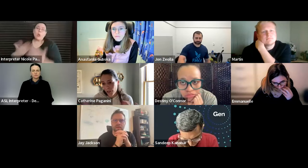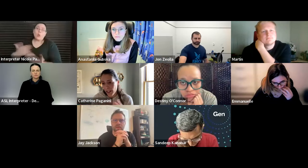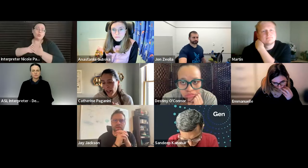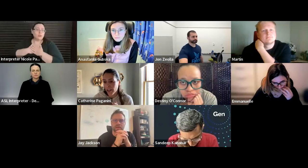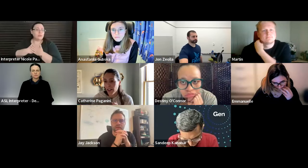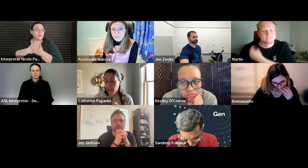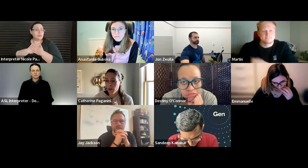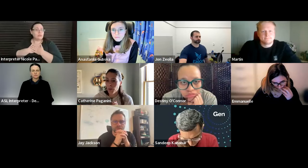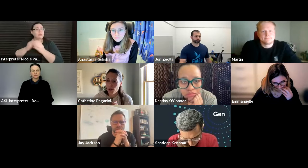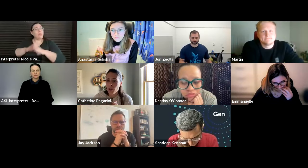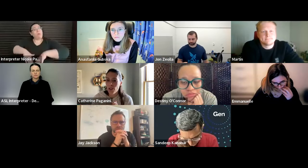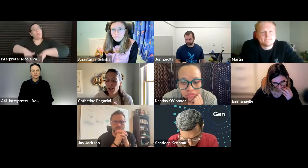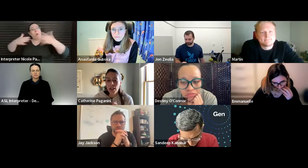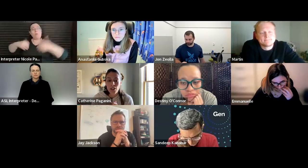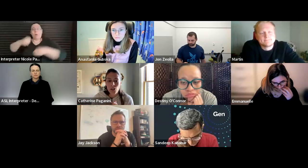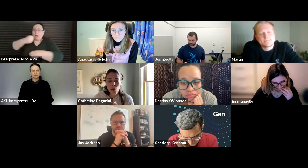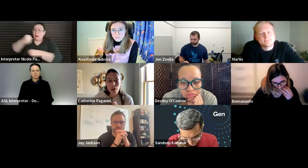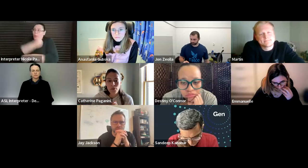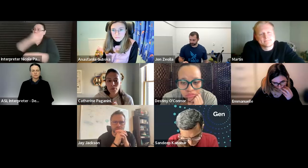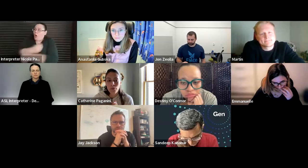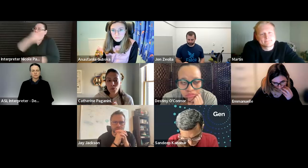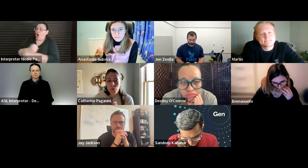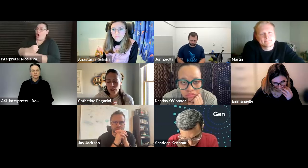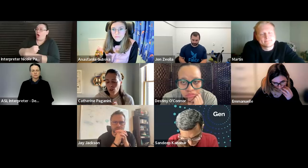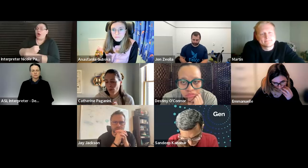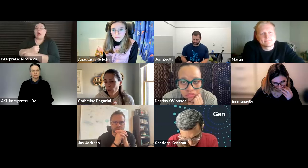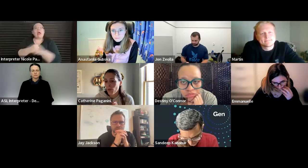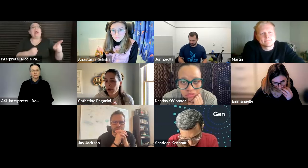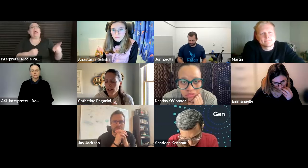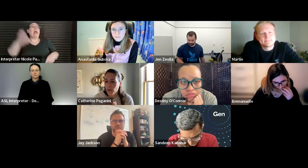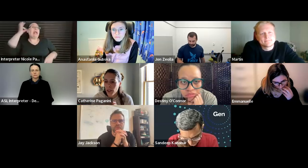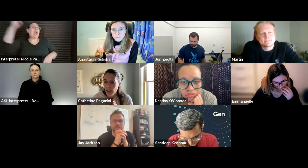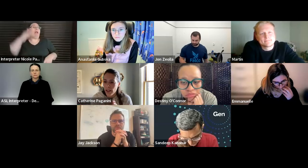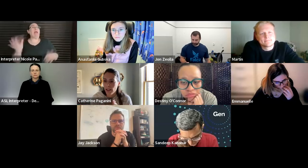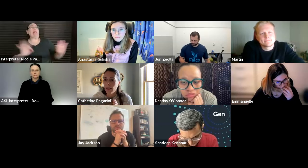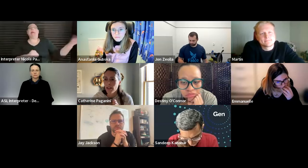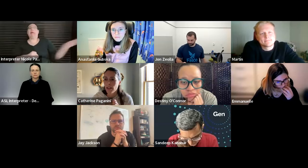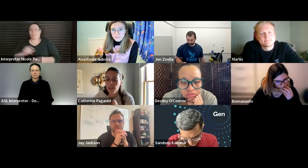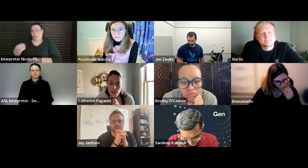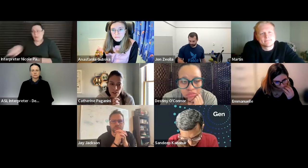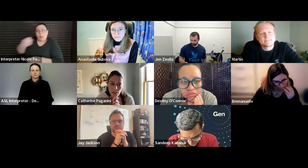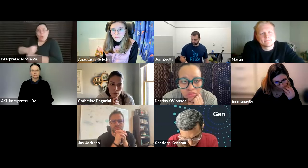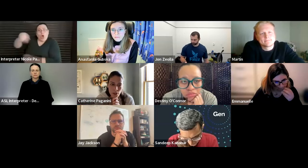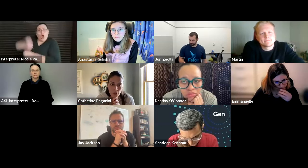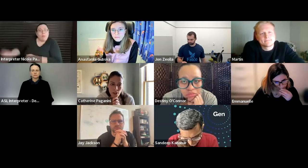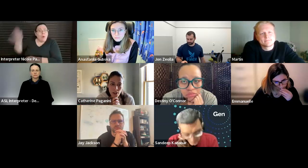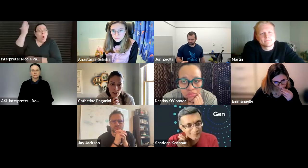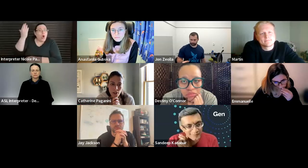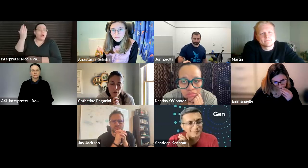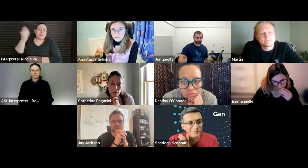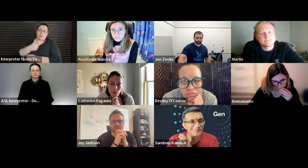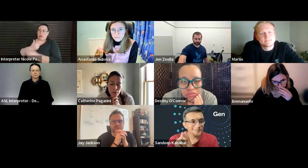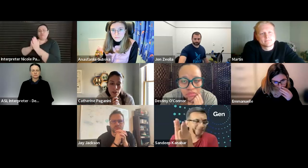of an effort than hiring a hearing person and so um we we do want to celebrate that and and and um